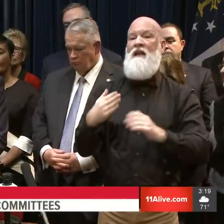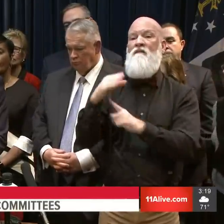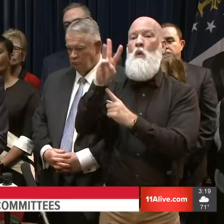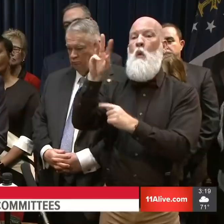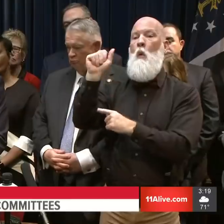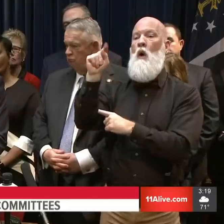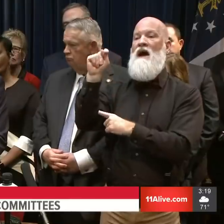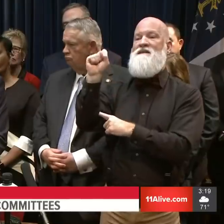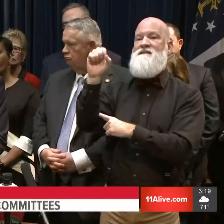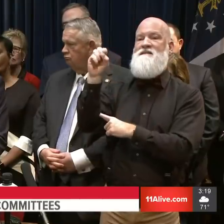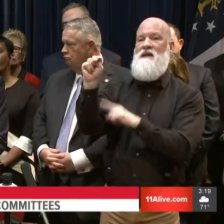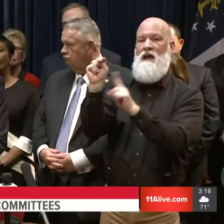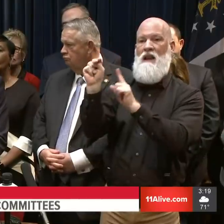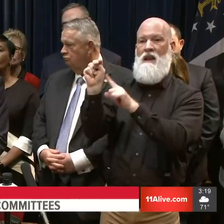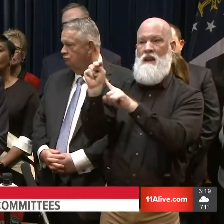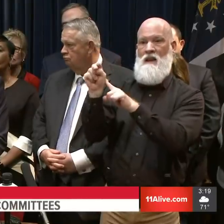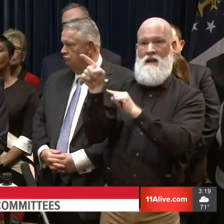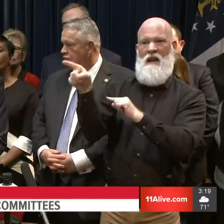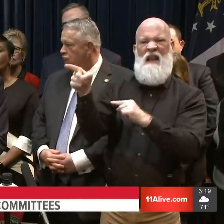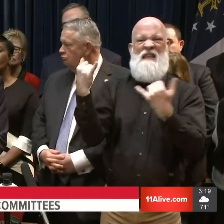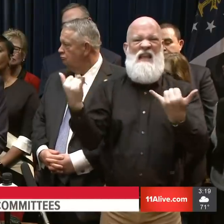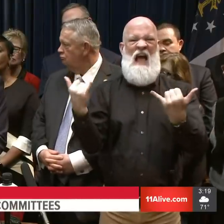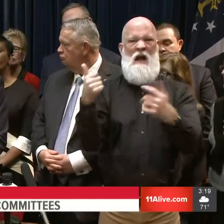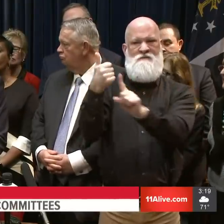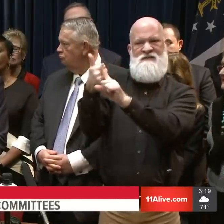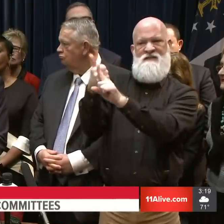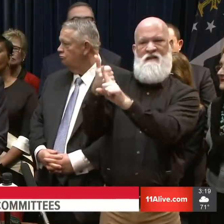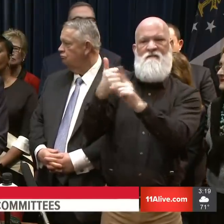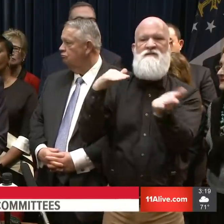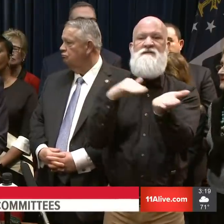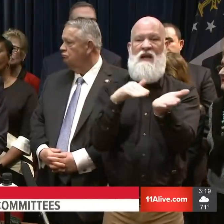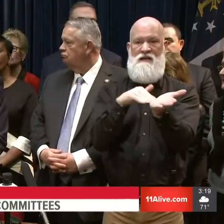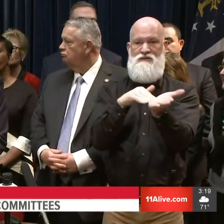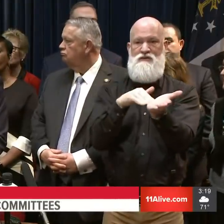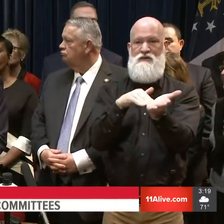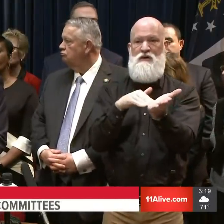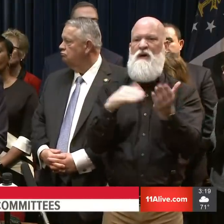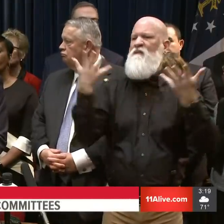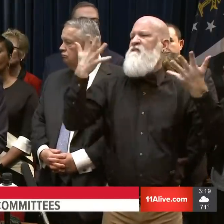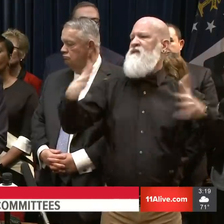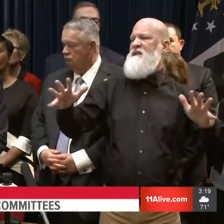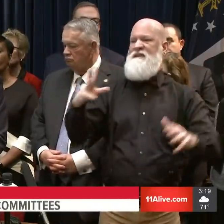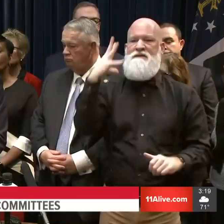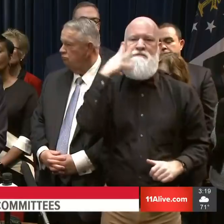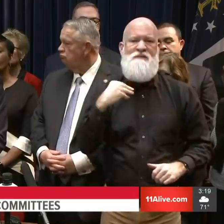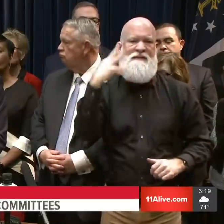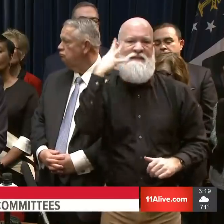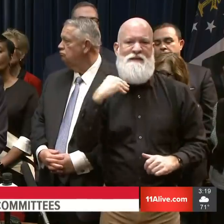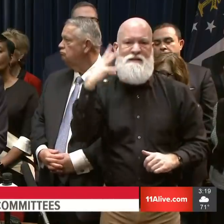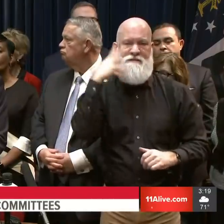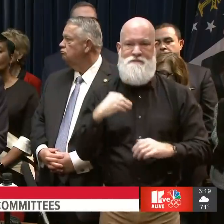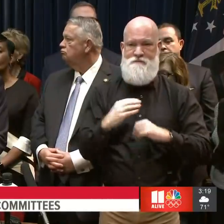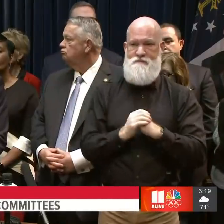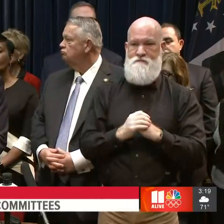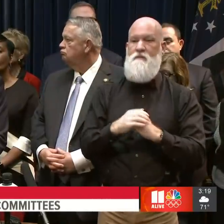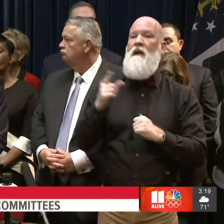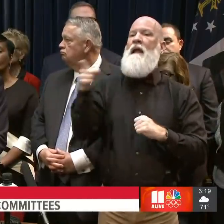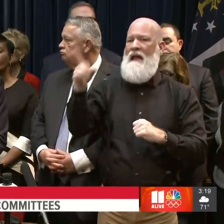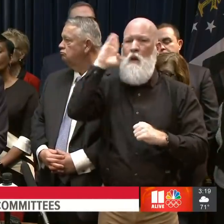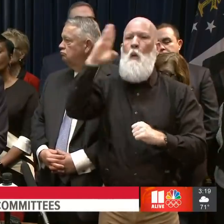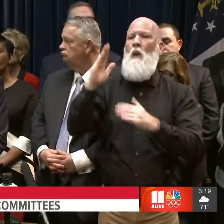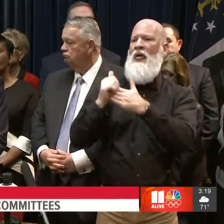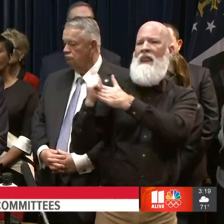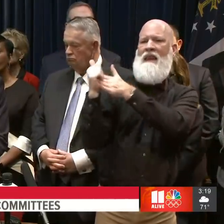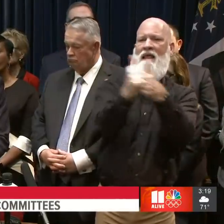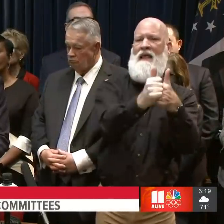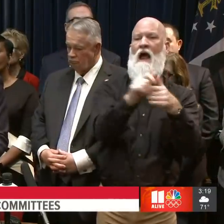field, and his committee's work will be critical in the days and weeks ahead. We will also be asking other lawmakers who are